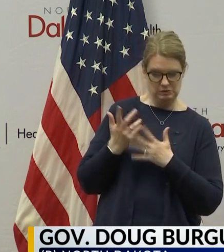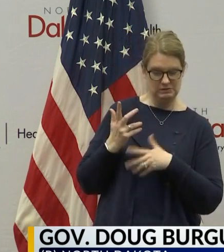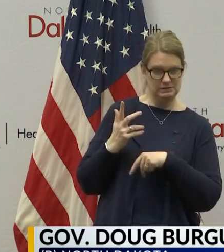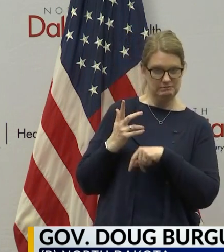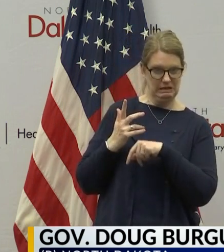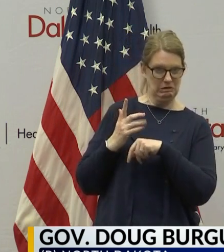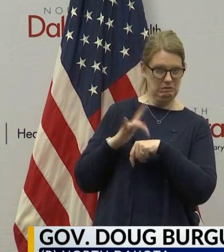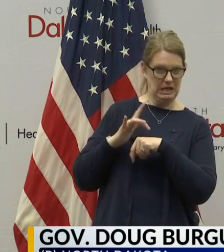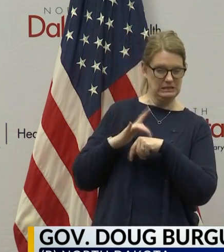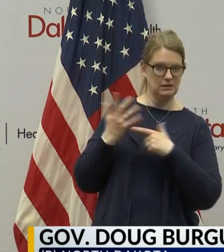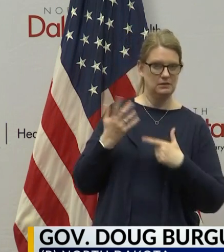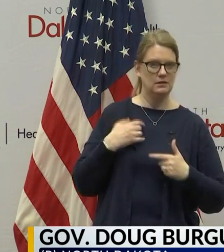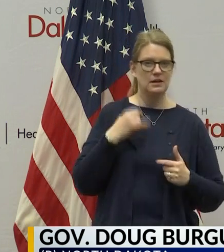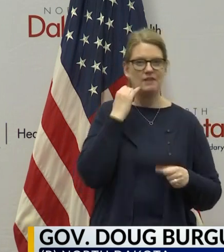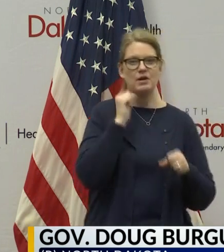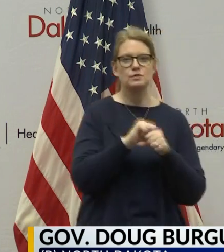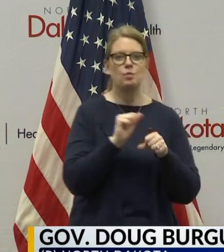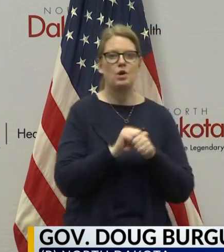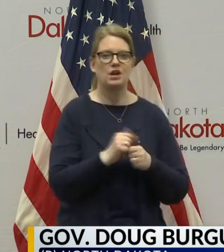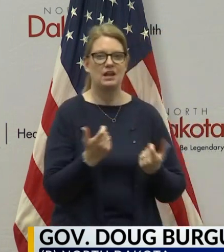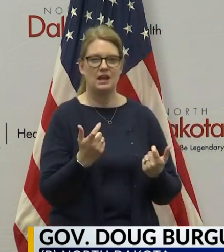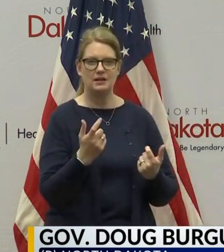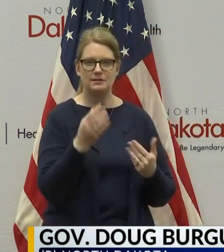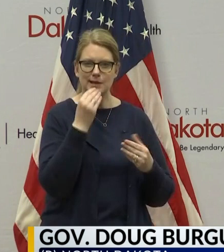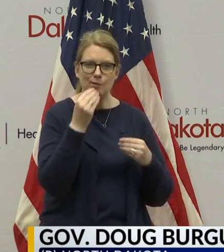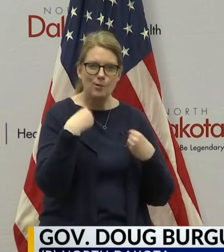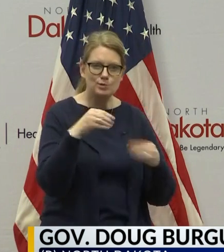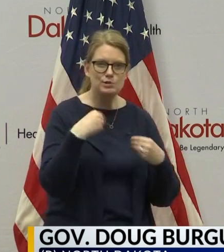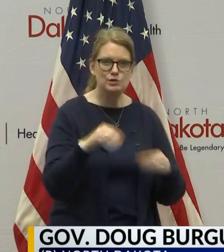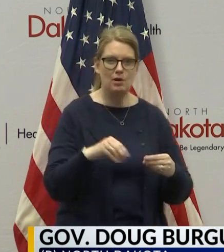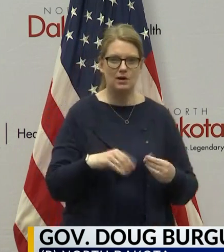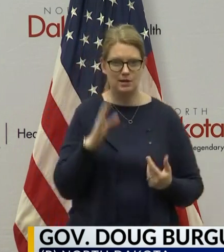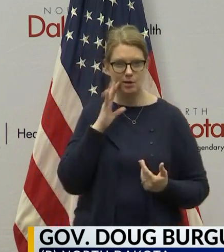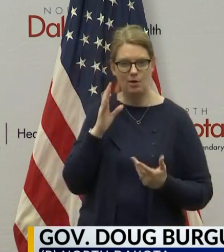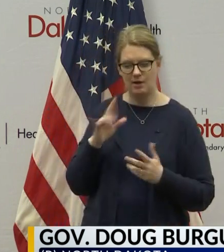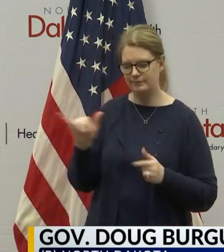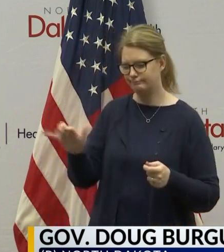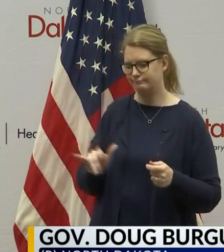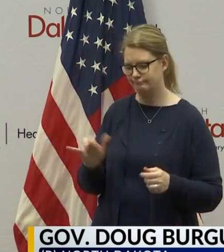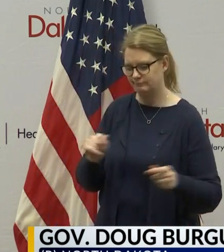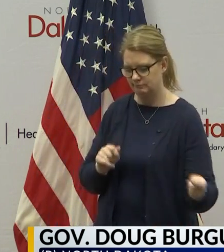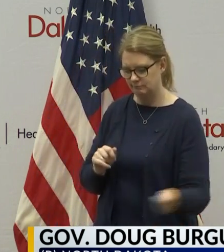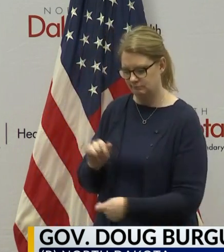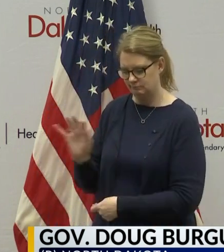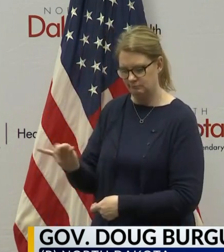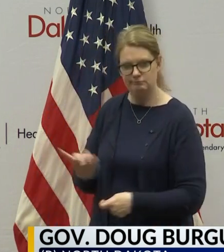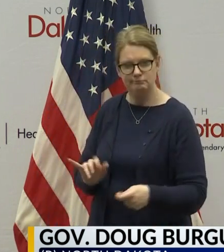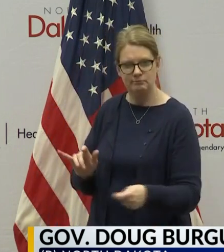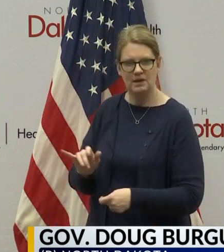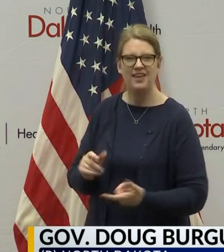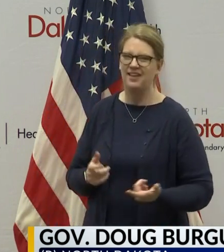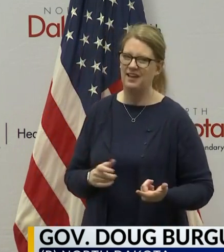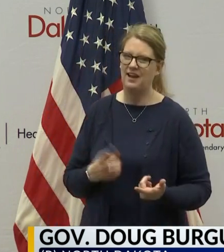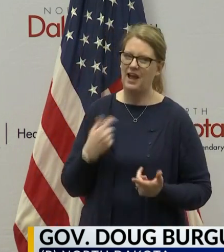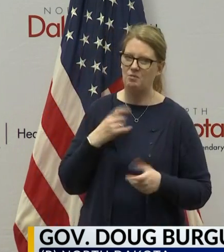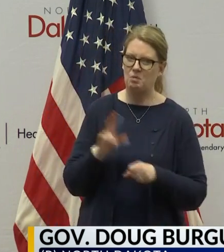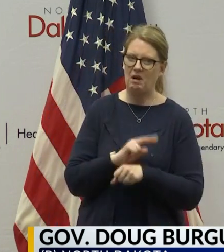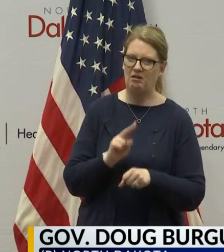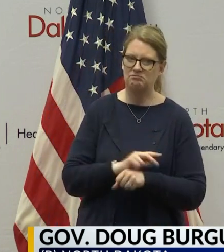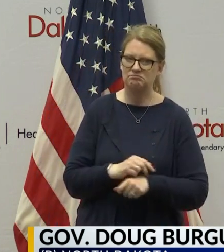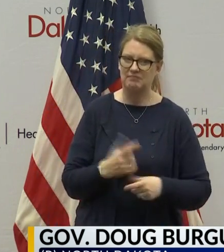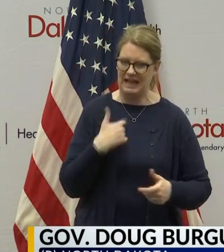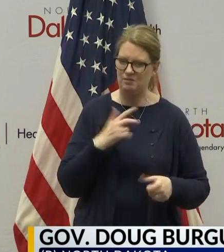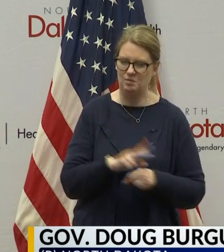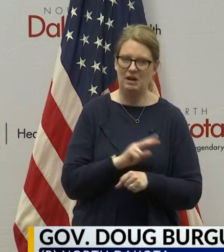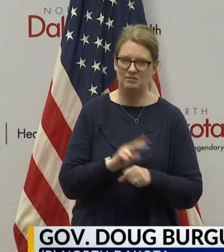if I was working as a checkout clerk at a grocery store, I'd be wearing one. And so I think, again, it's situational.